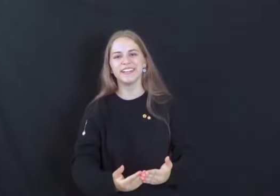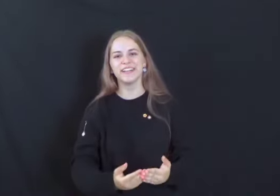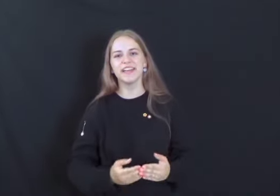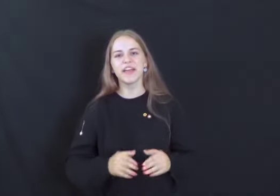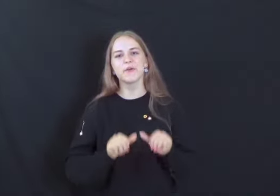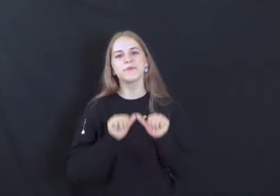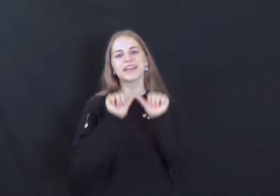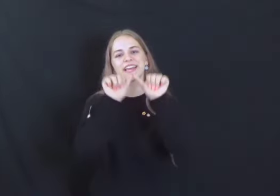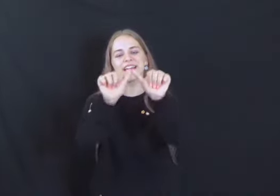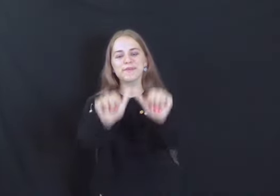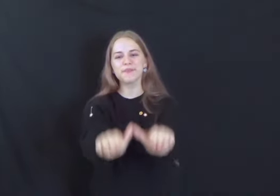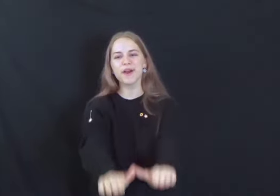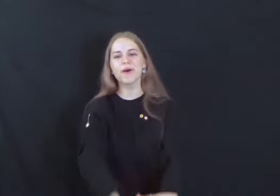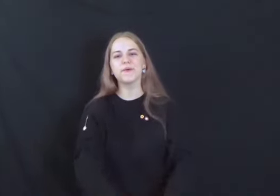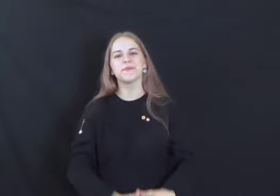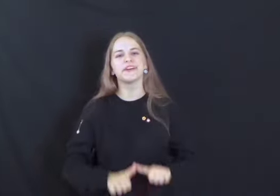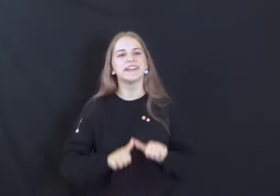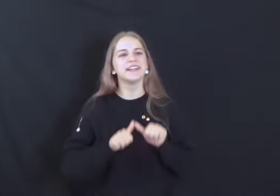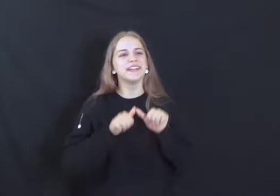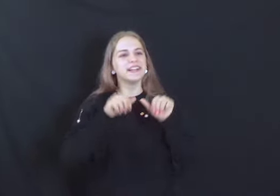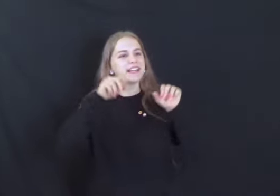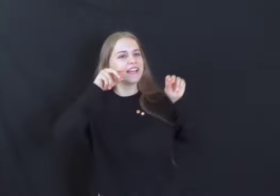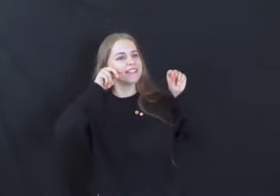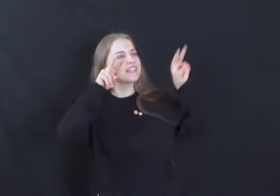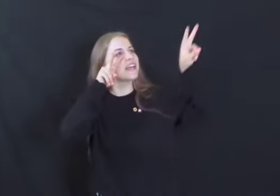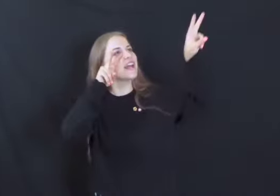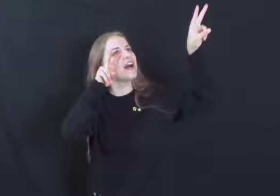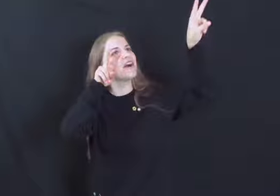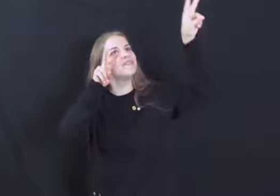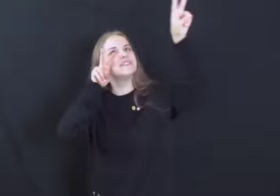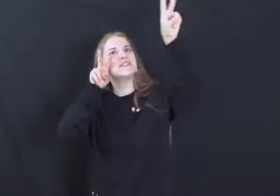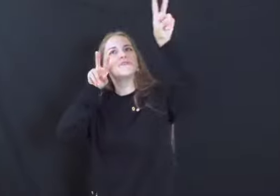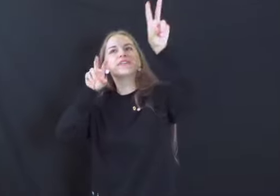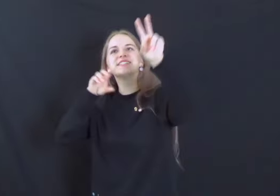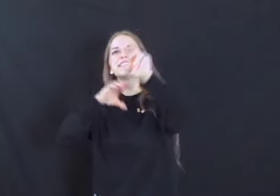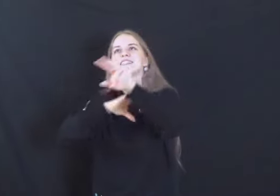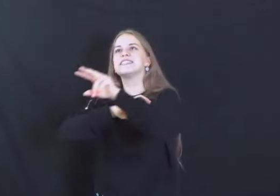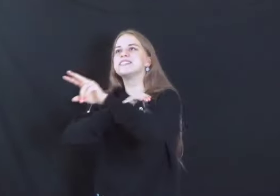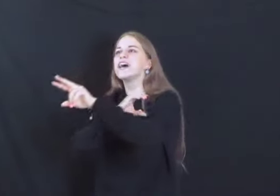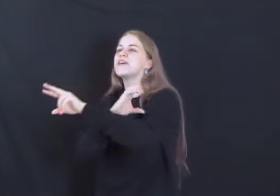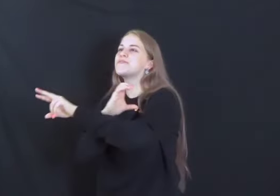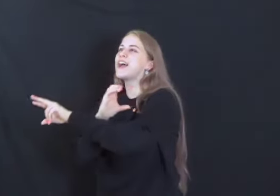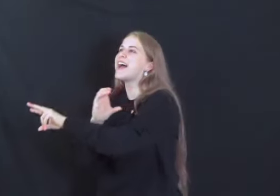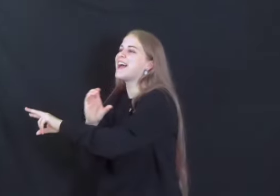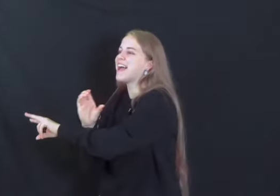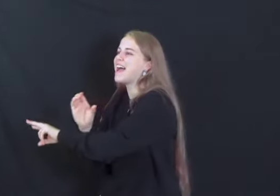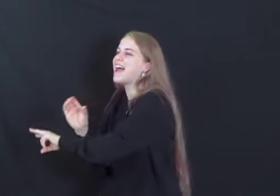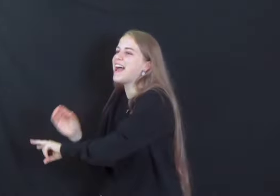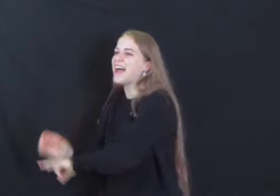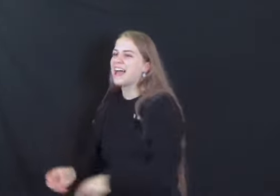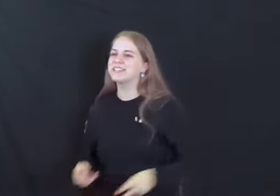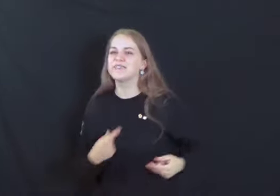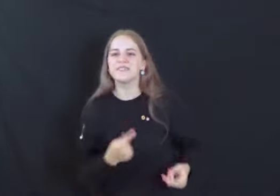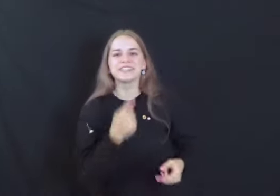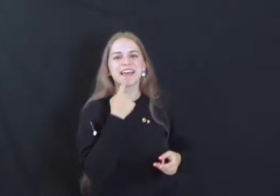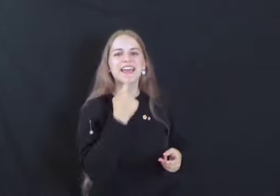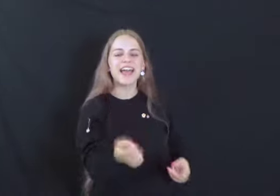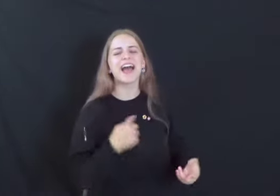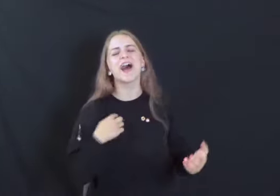Yeah, we keep going Let's stay up until we see the good Yeah, yeah, yeah I